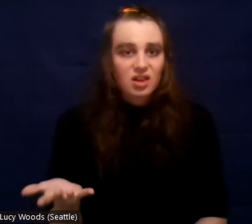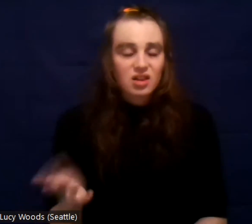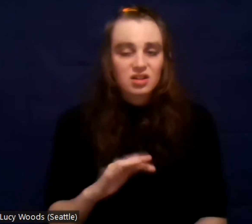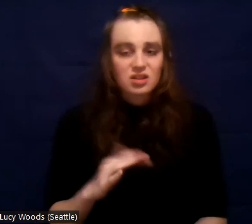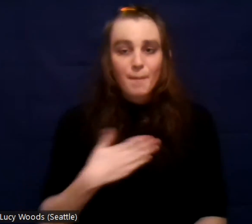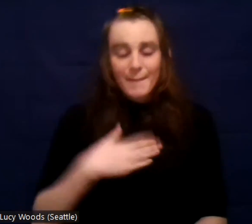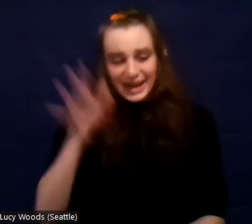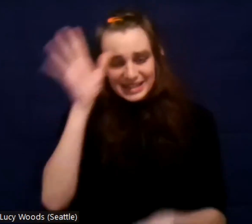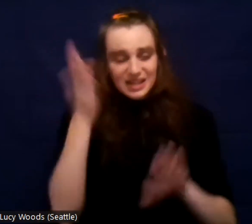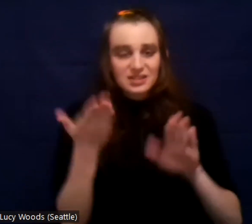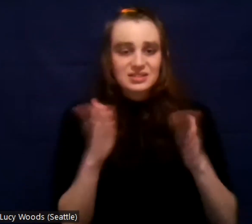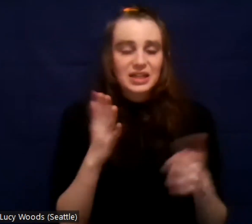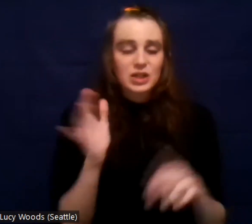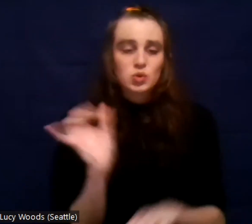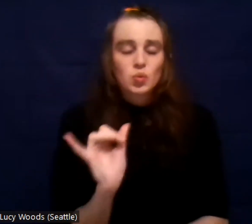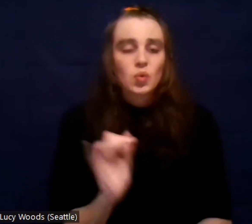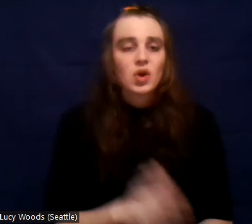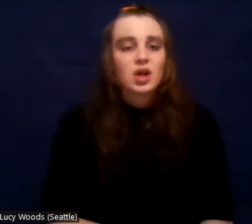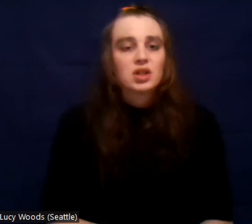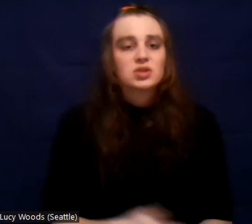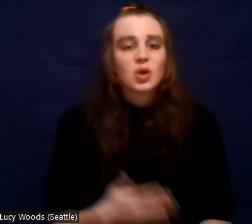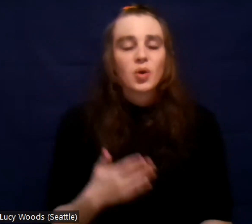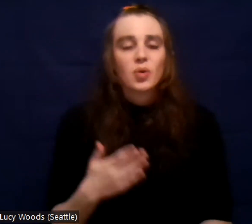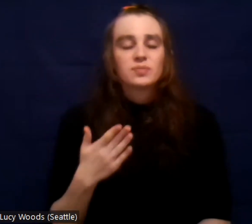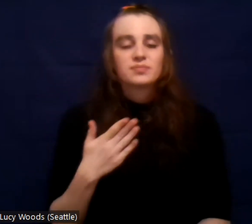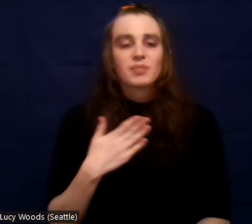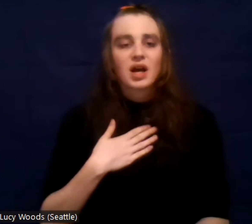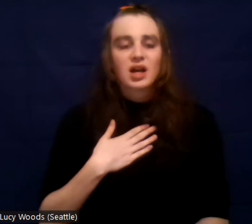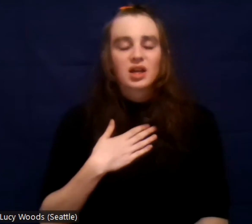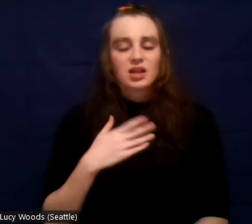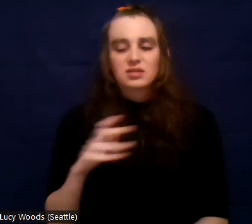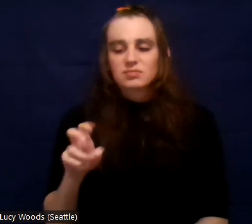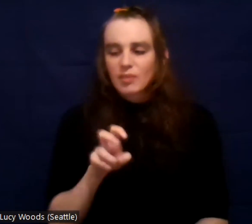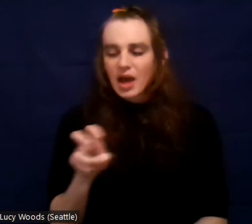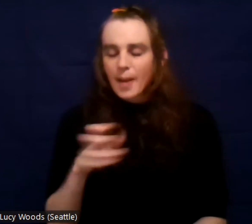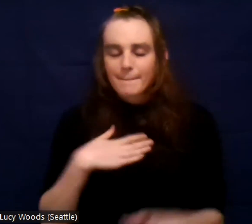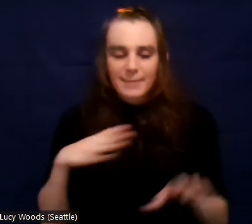made me kind of question my path at the time. Um,